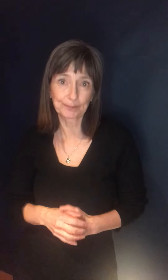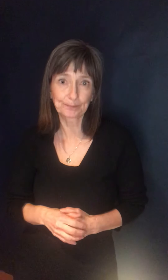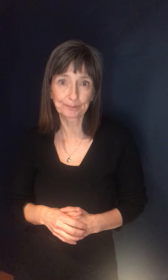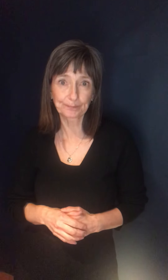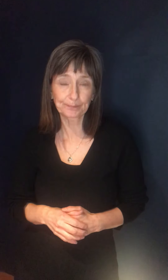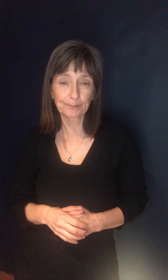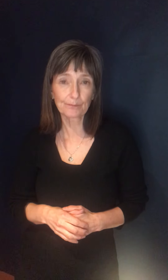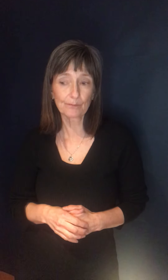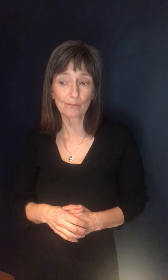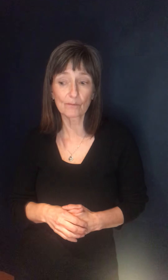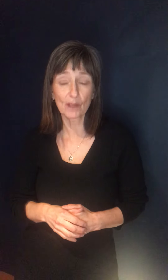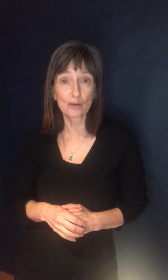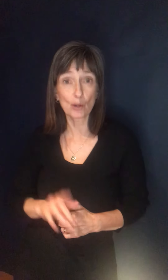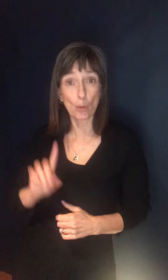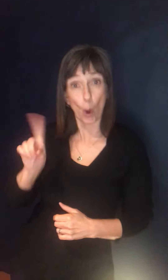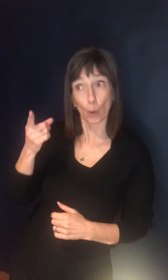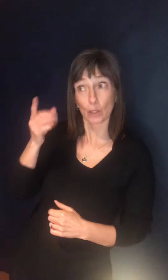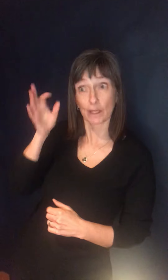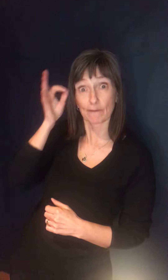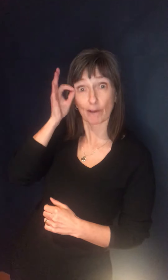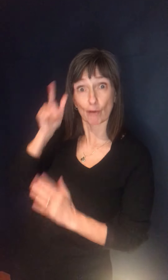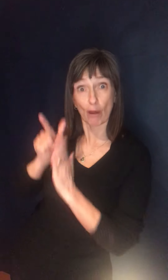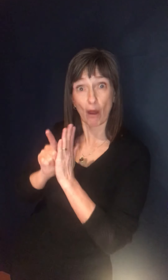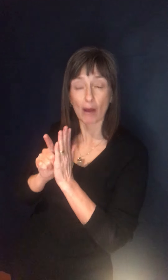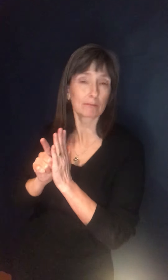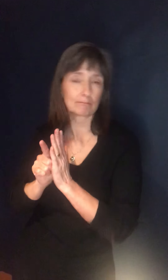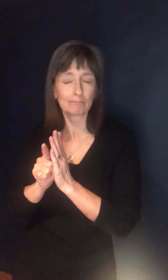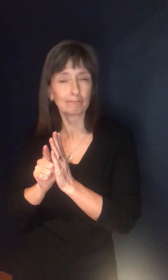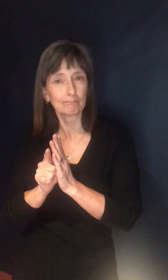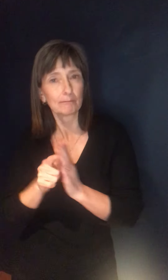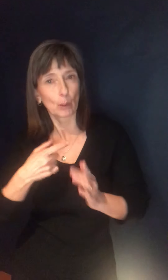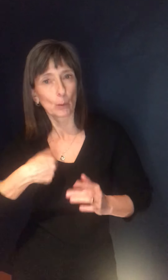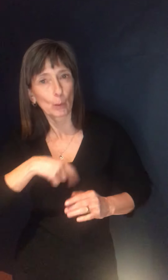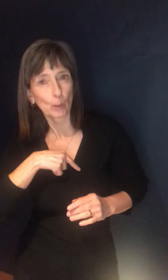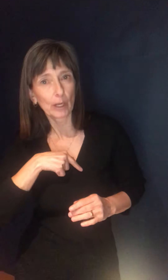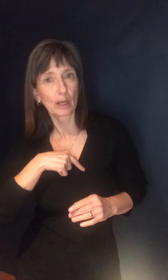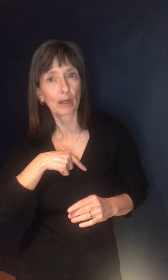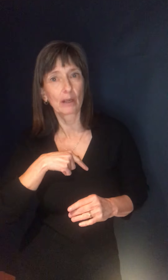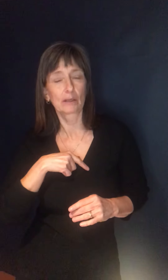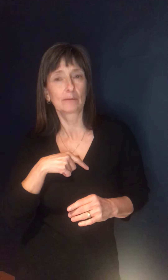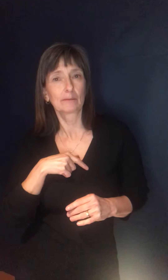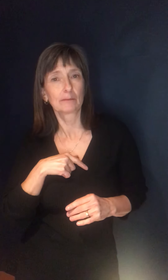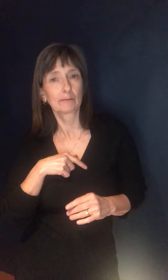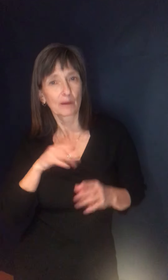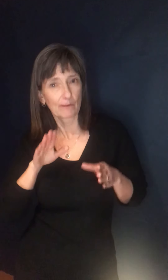other con, other considerations, but obviously we can't override a federal quarantine order.